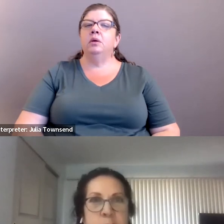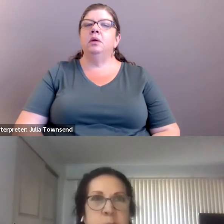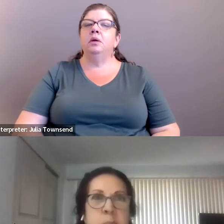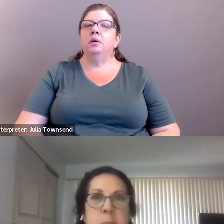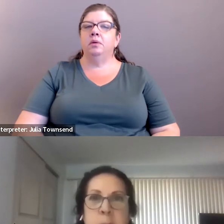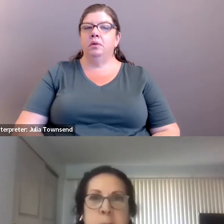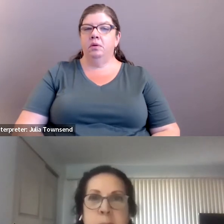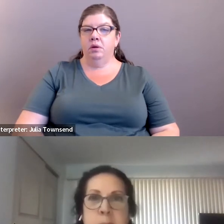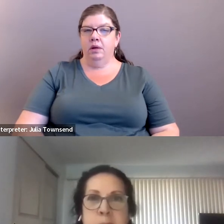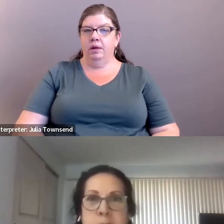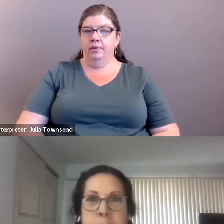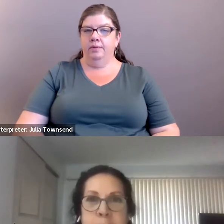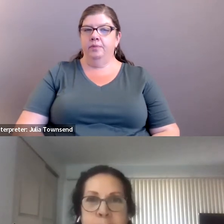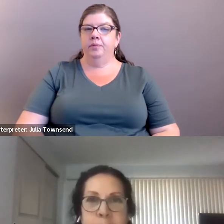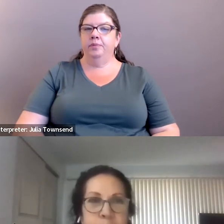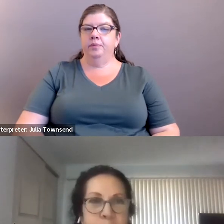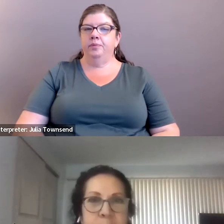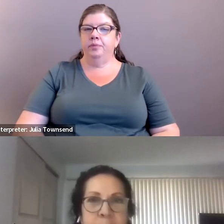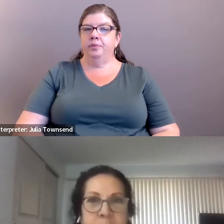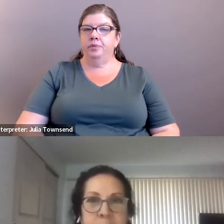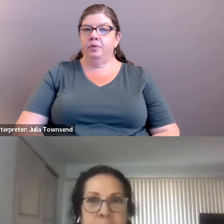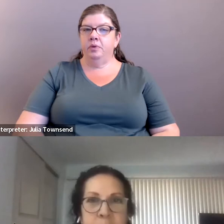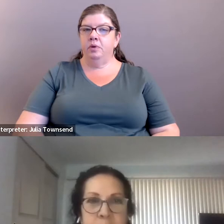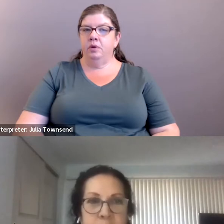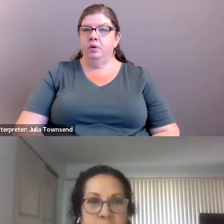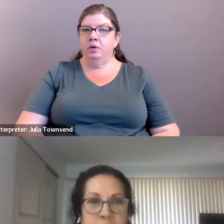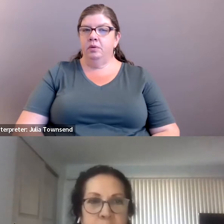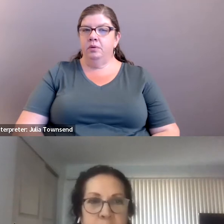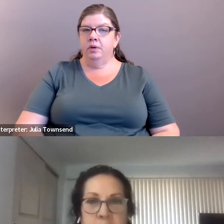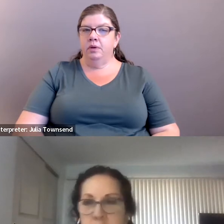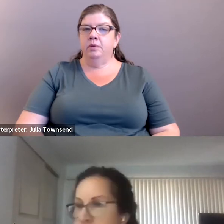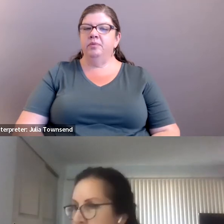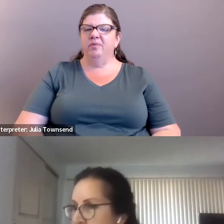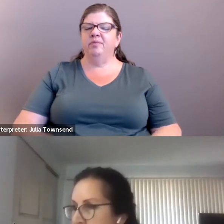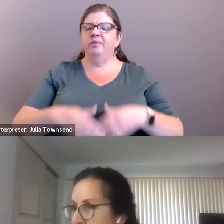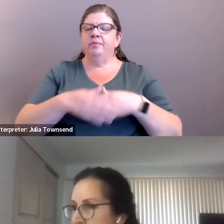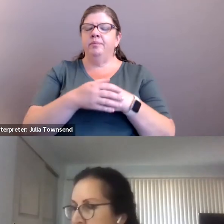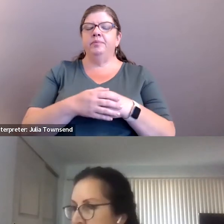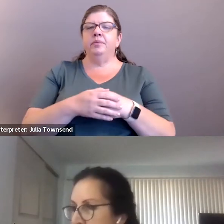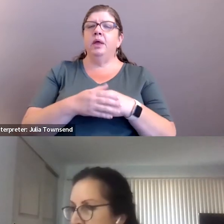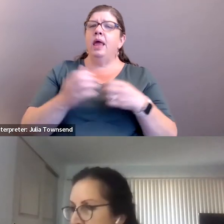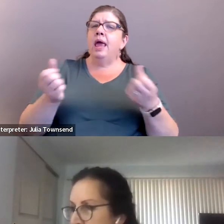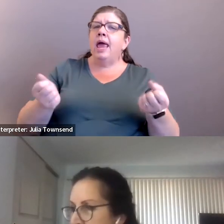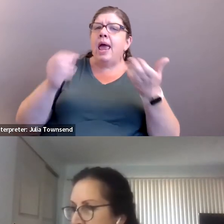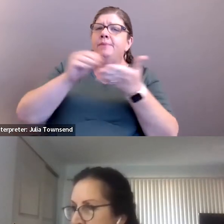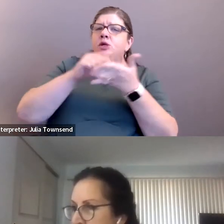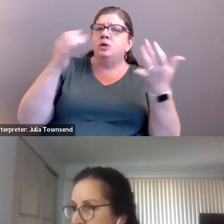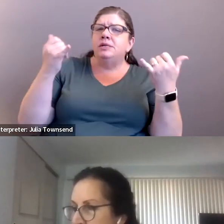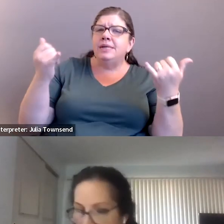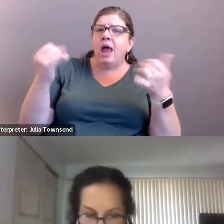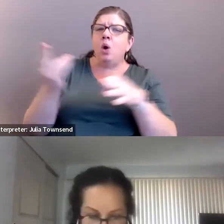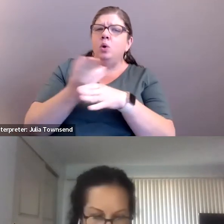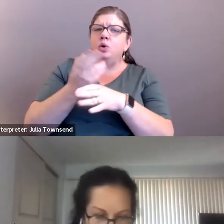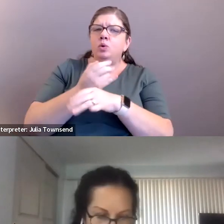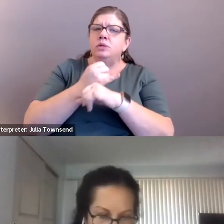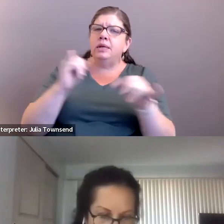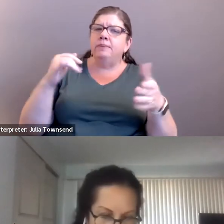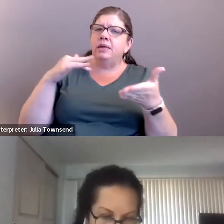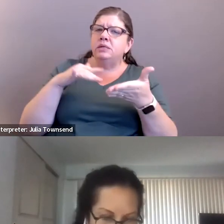comments or? Ms. Alvarez? Uh, do we, how many students do we have right now in independent study?